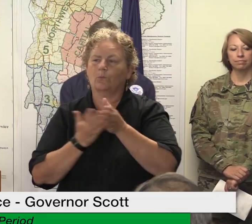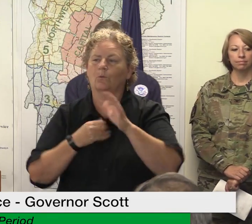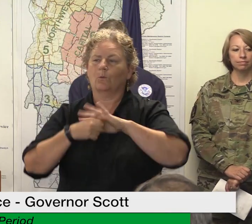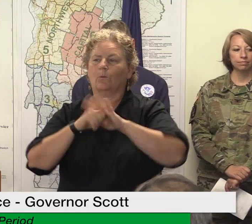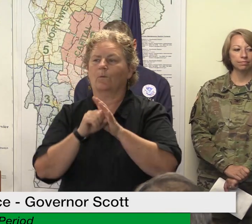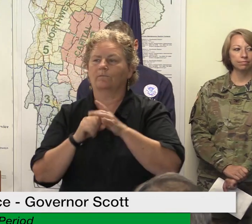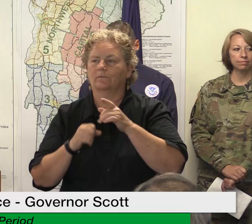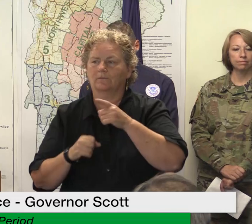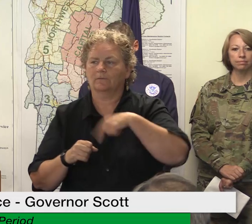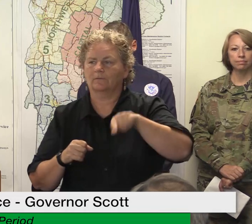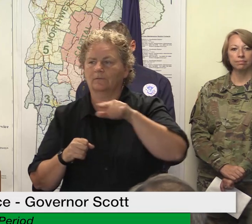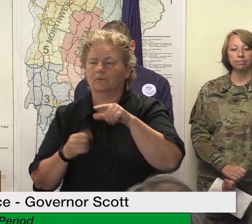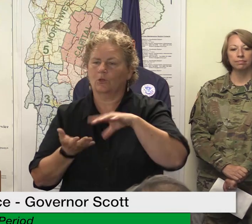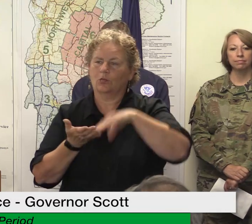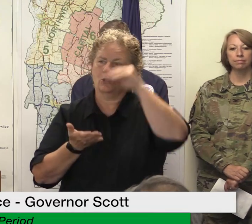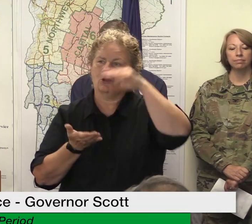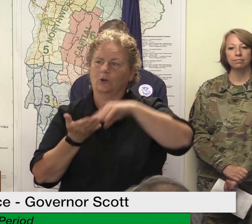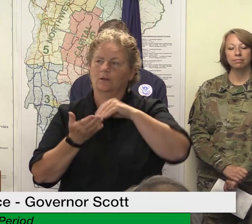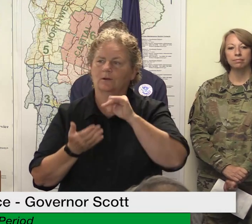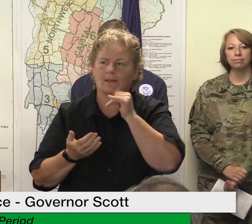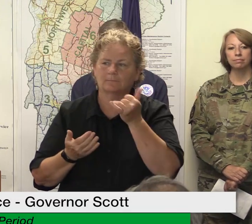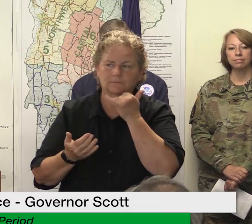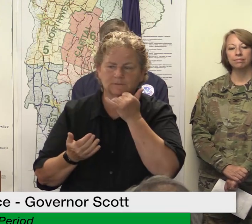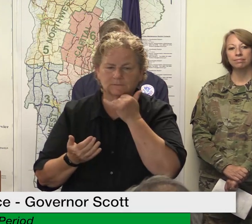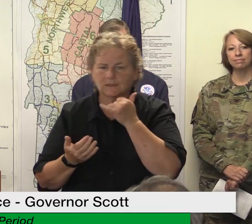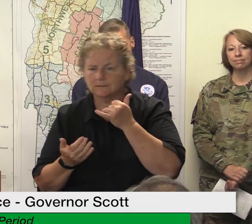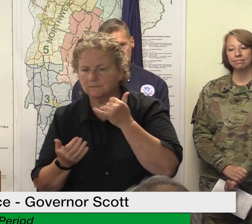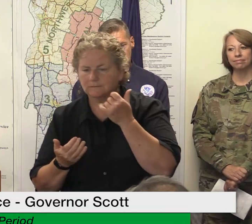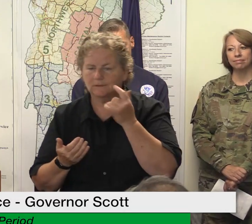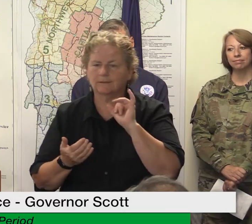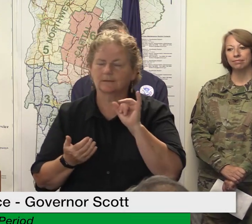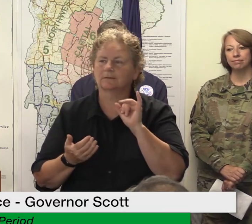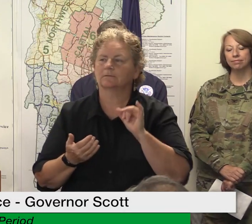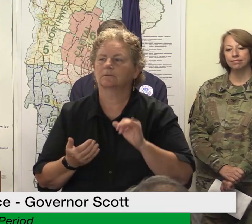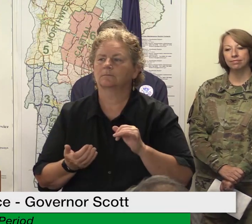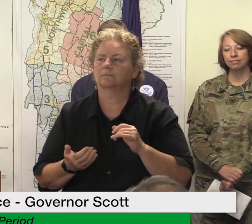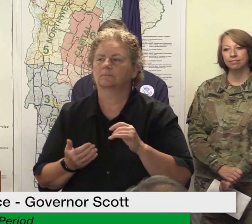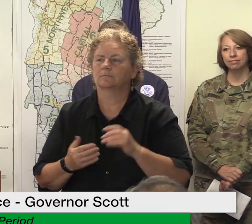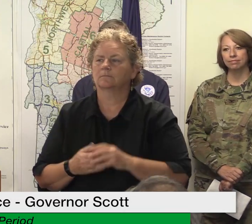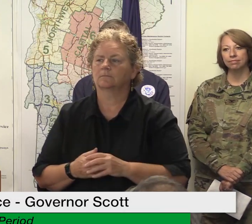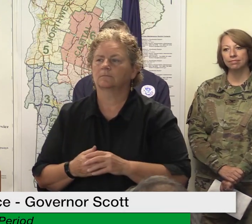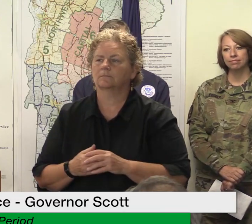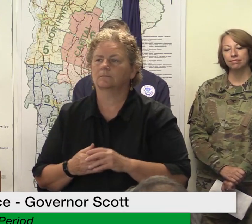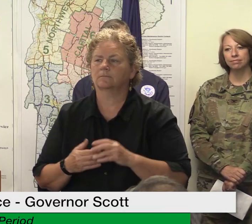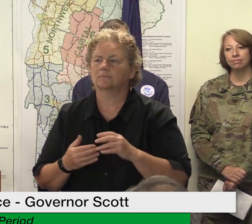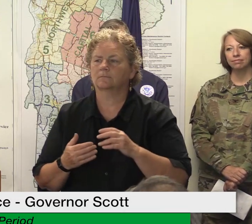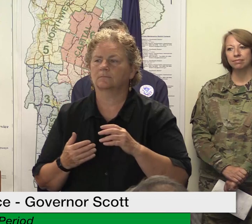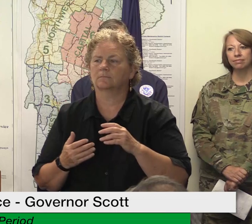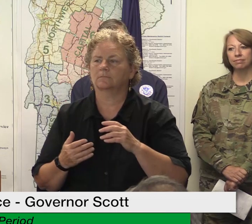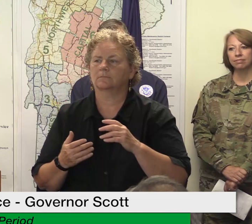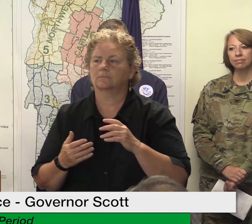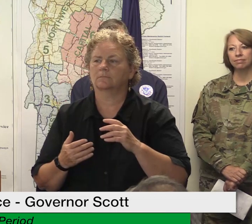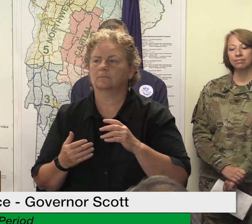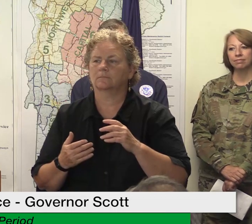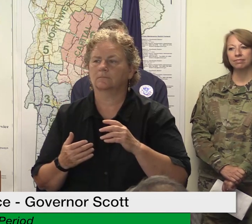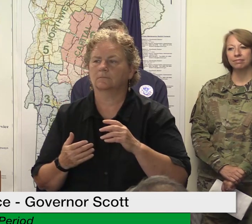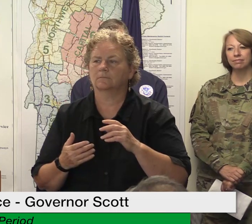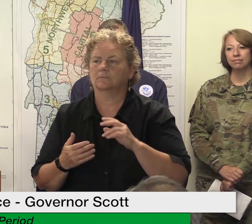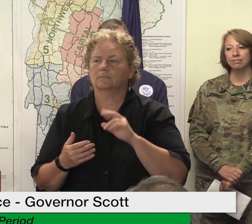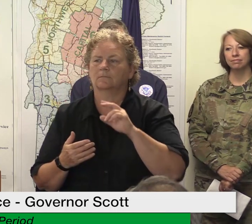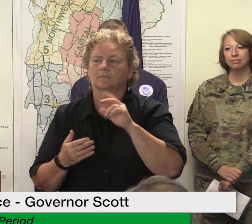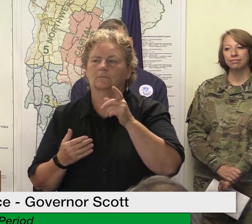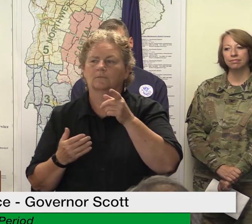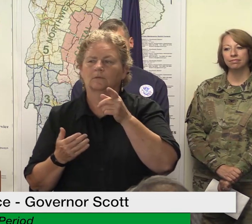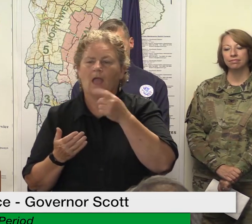uh commissioner harrington can weigh in on um filing for a ui uh is there